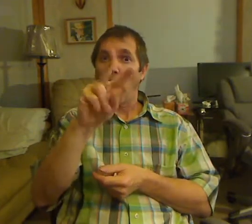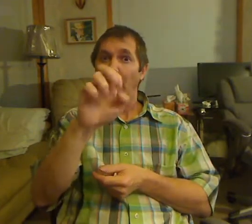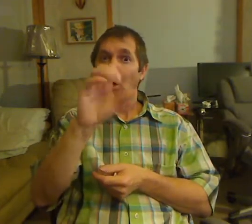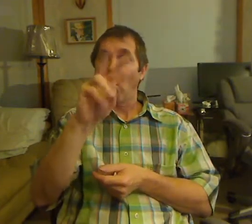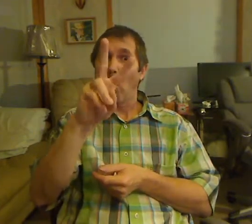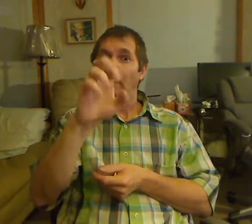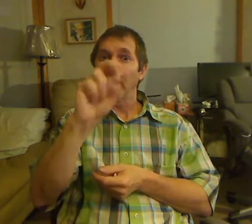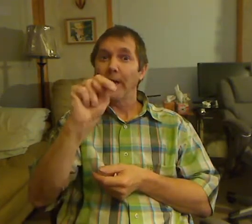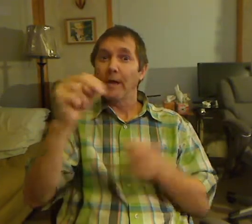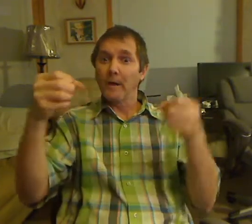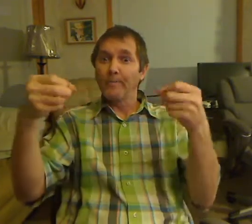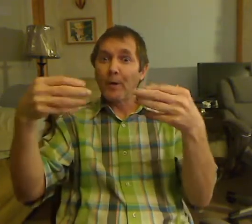for a potential hot food.